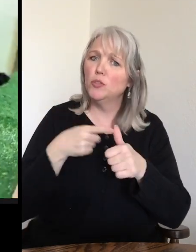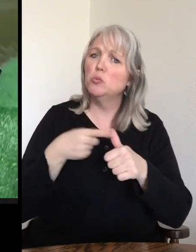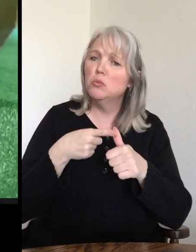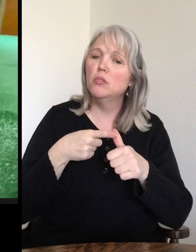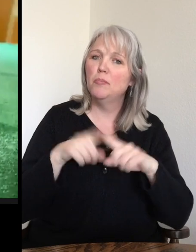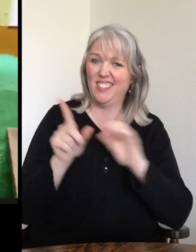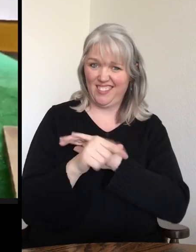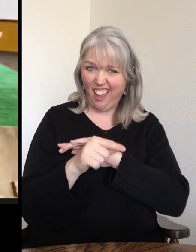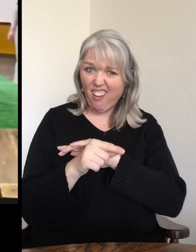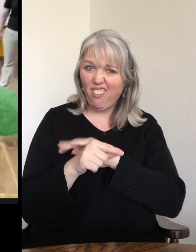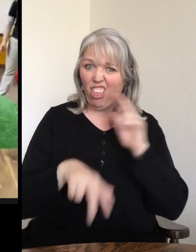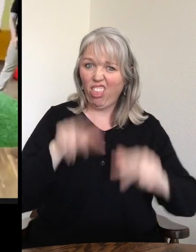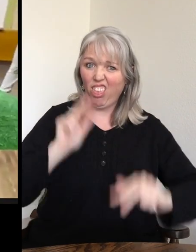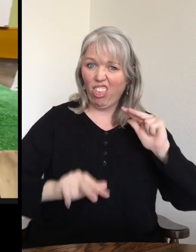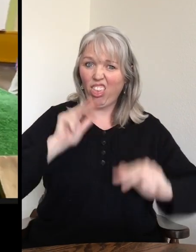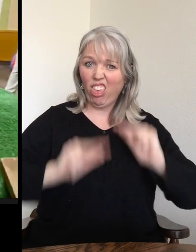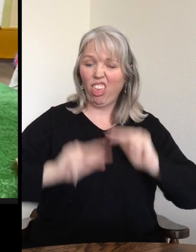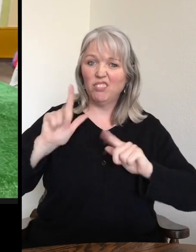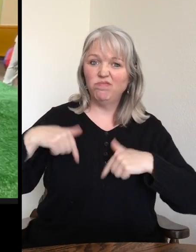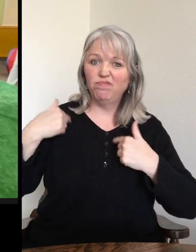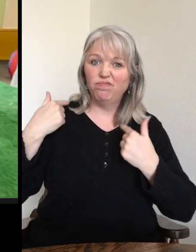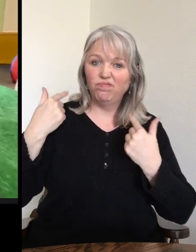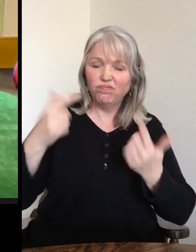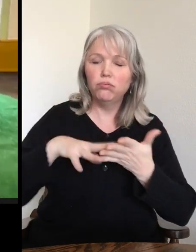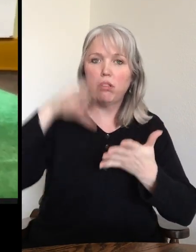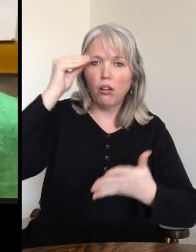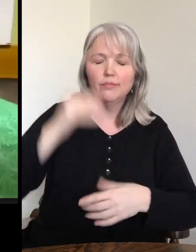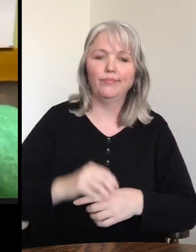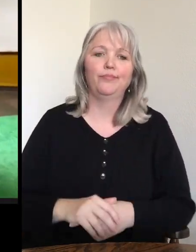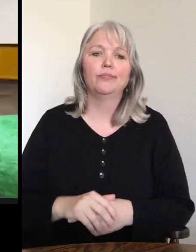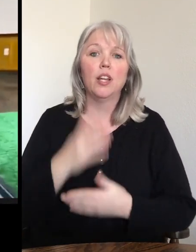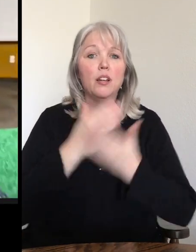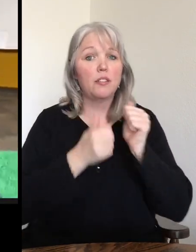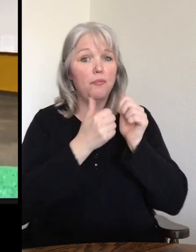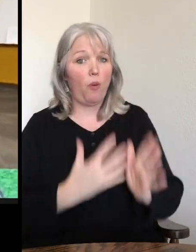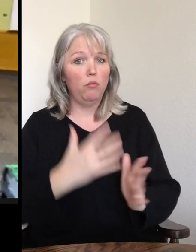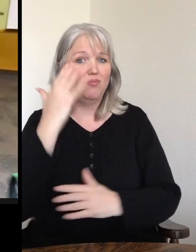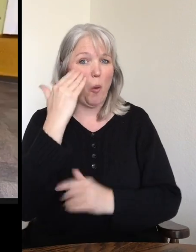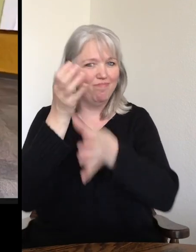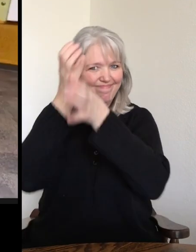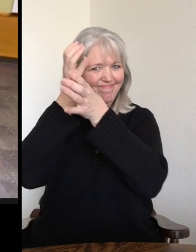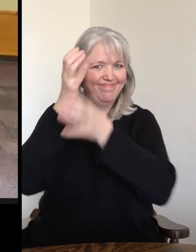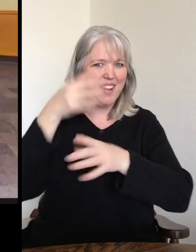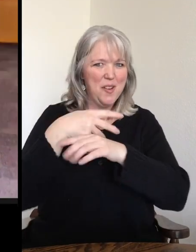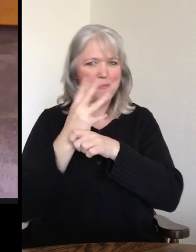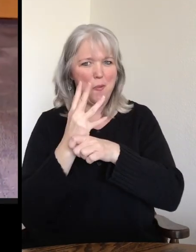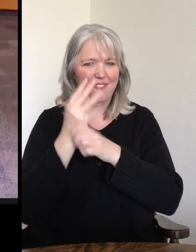first, but that tail definitely took a while to learn. Some of our followers obviously know some things about porcupines